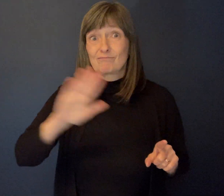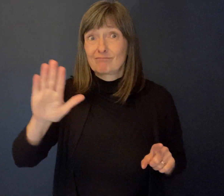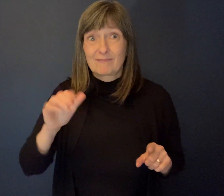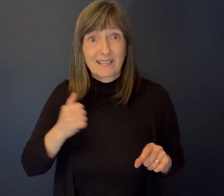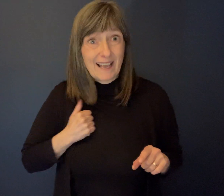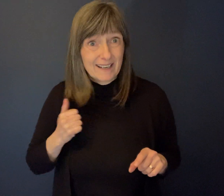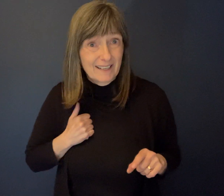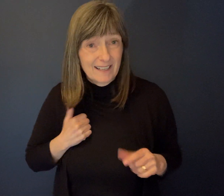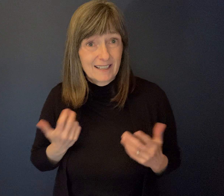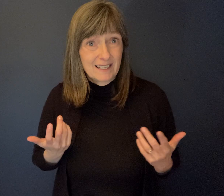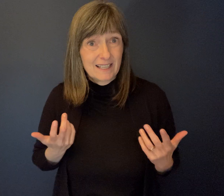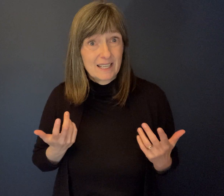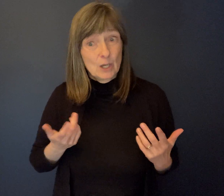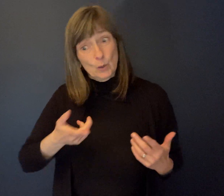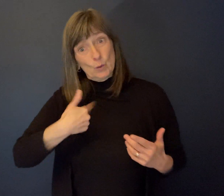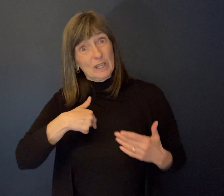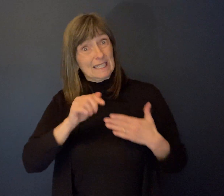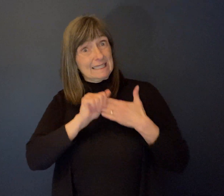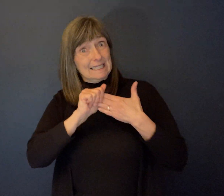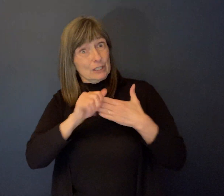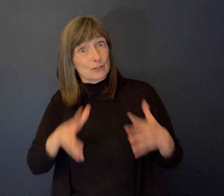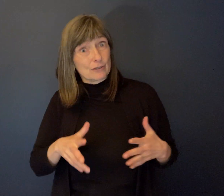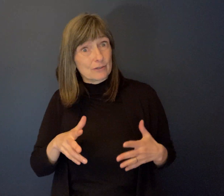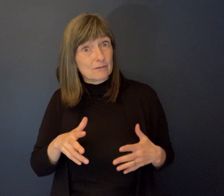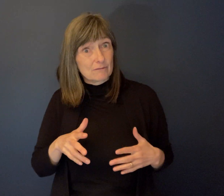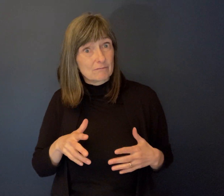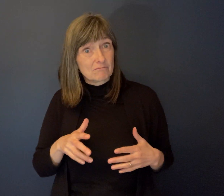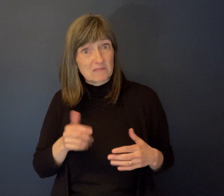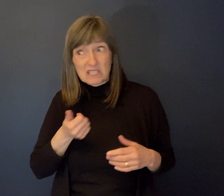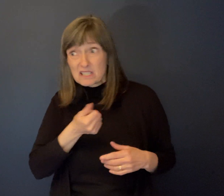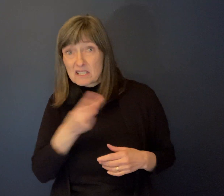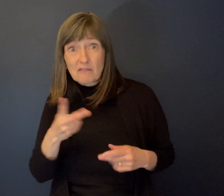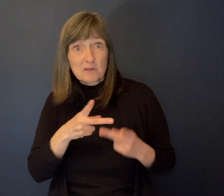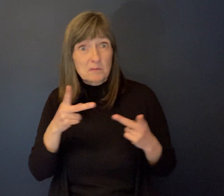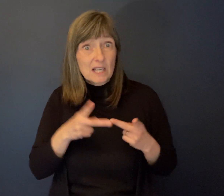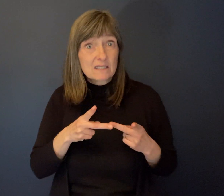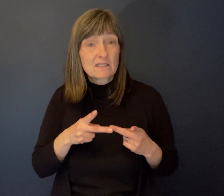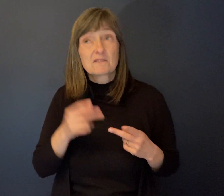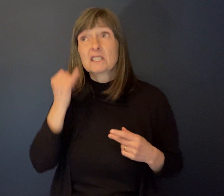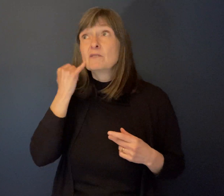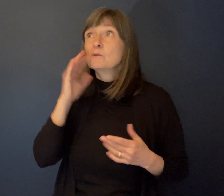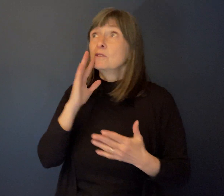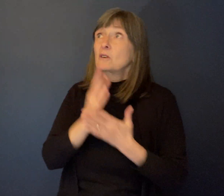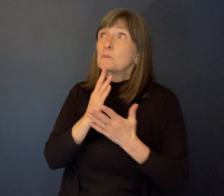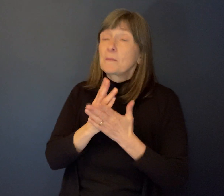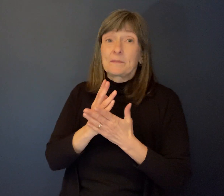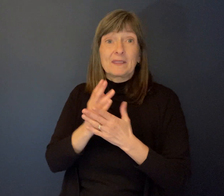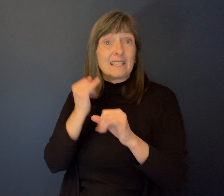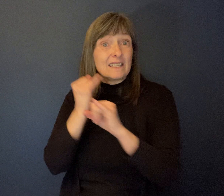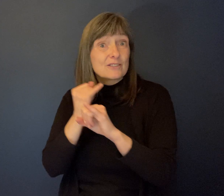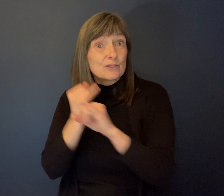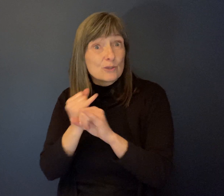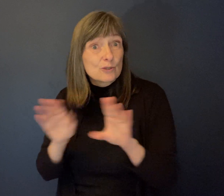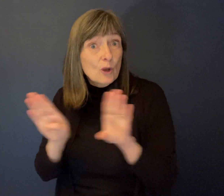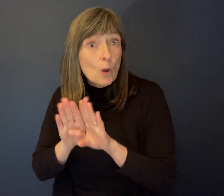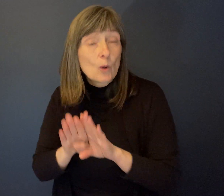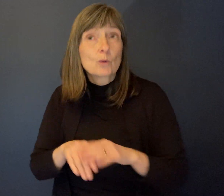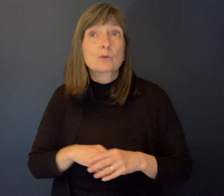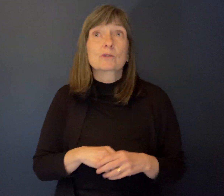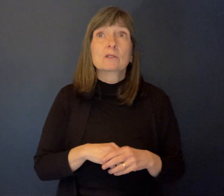We've been on the leading edge as far as I'm concerned in a number of particular areas. When I look at the institutionalization and the work that the Association of Community Living did in that